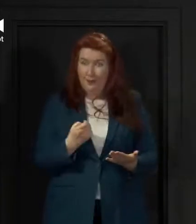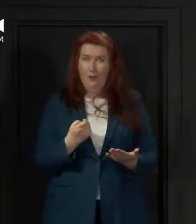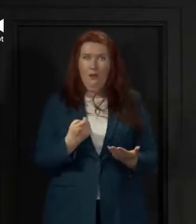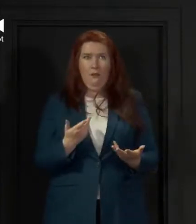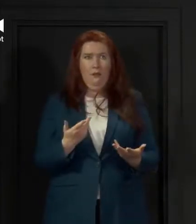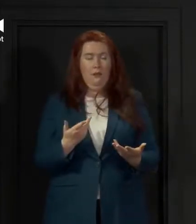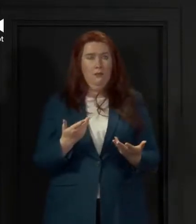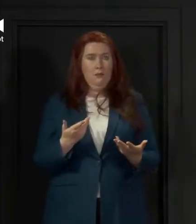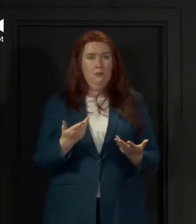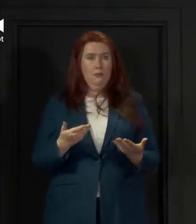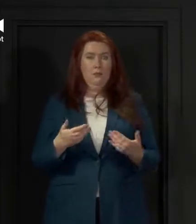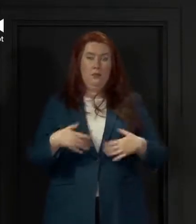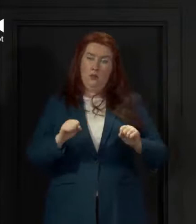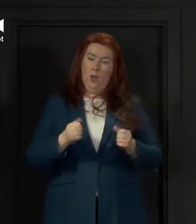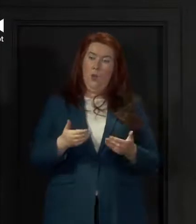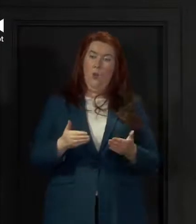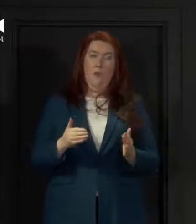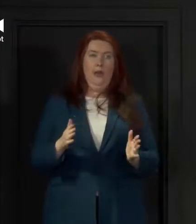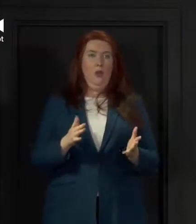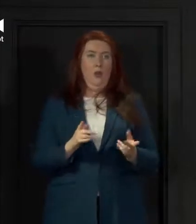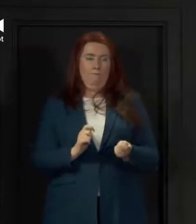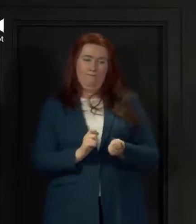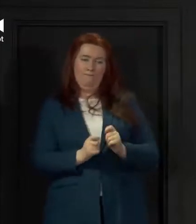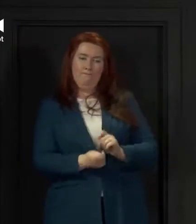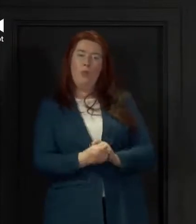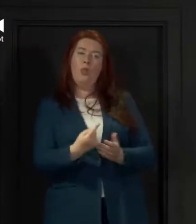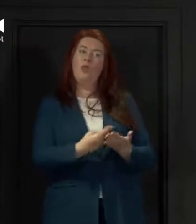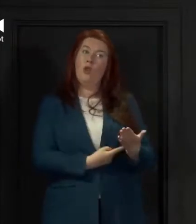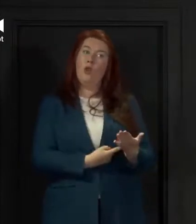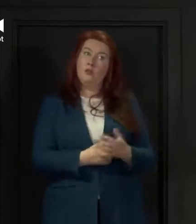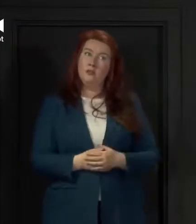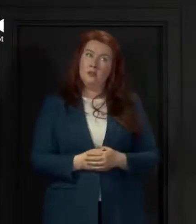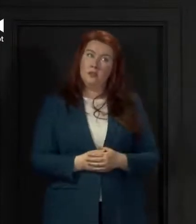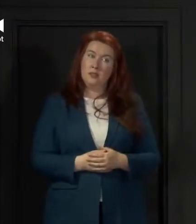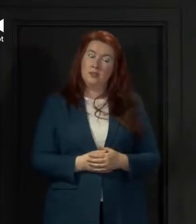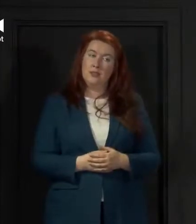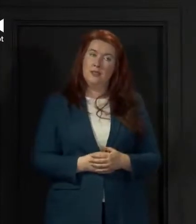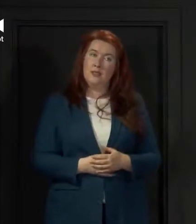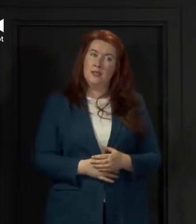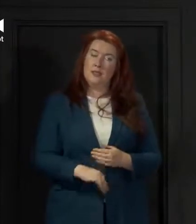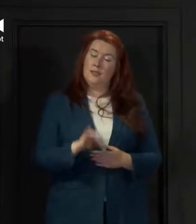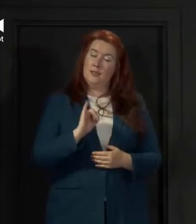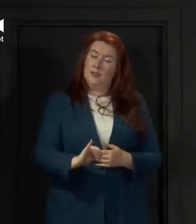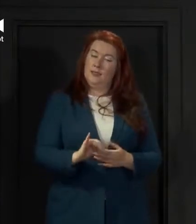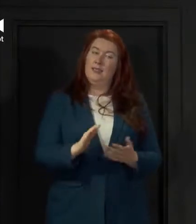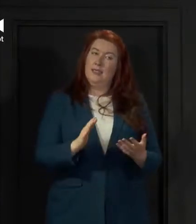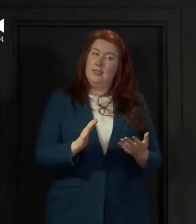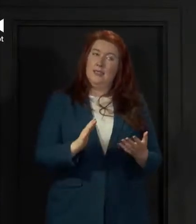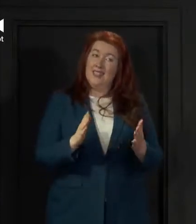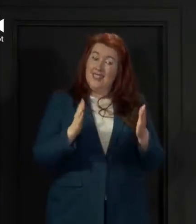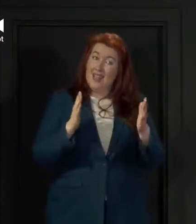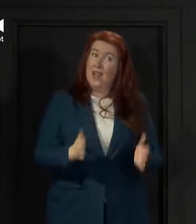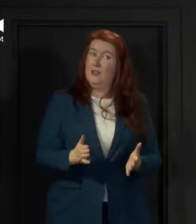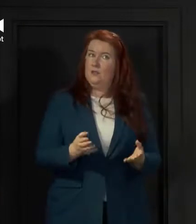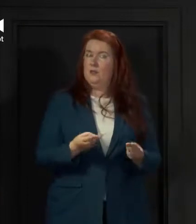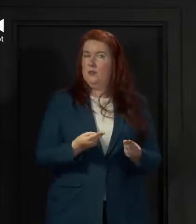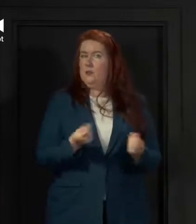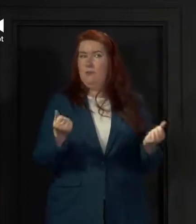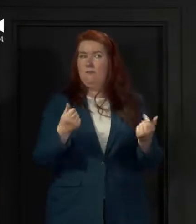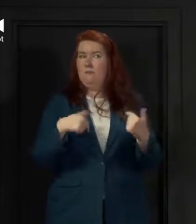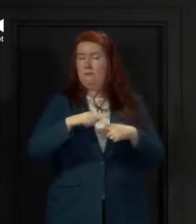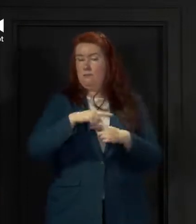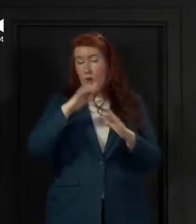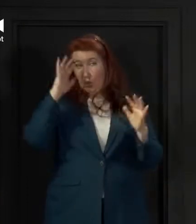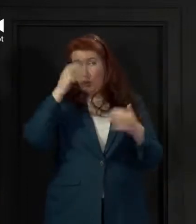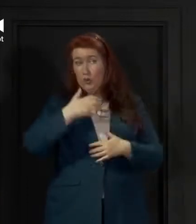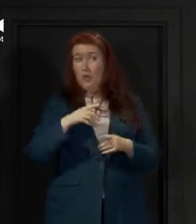ease the lockdown measures in any respect but there has to be some concern as